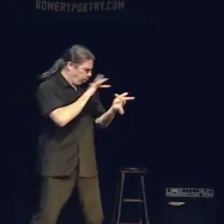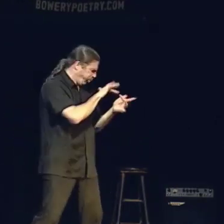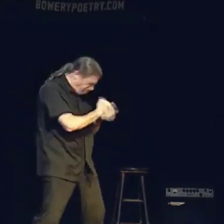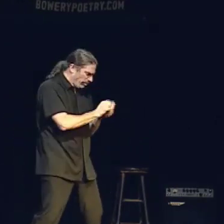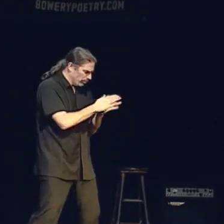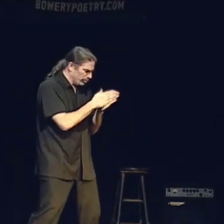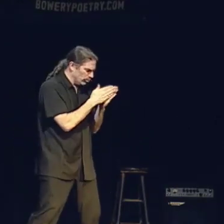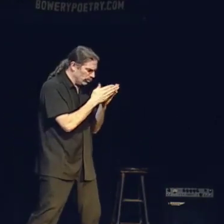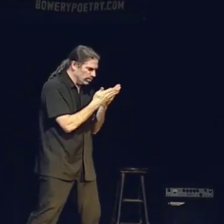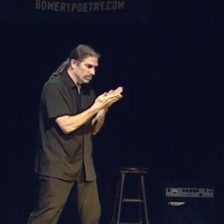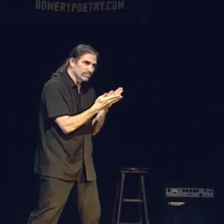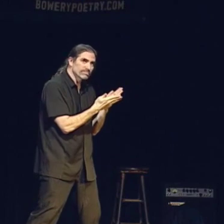In the book.